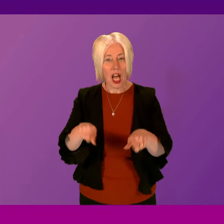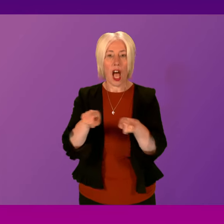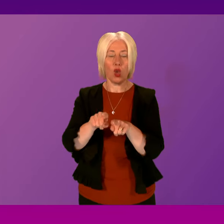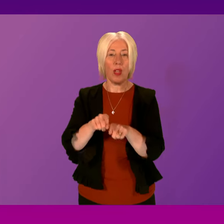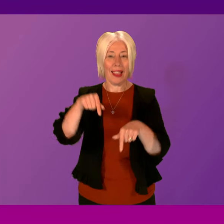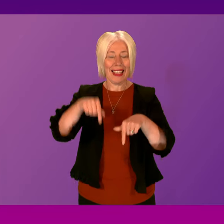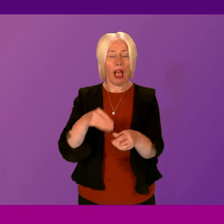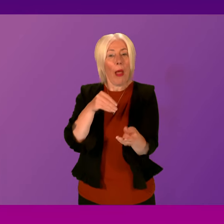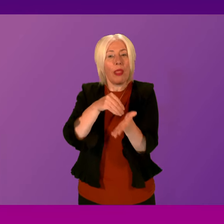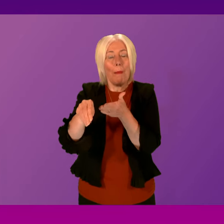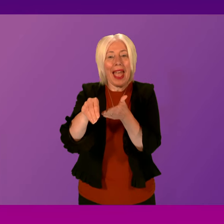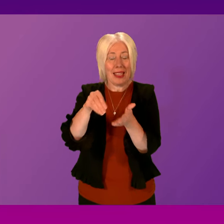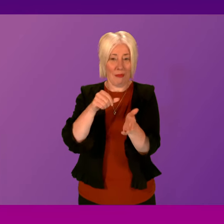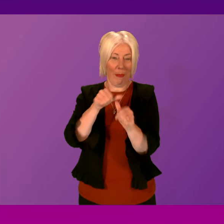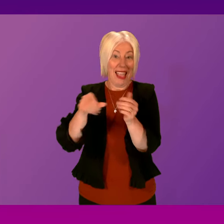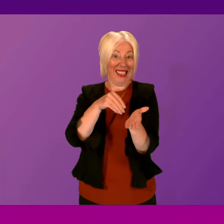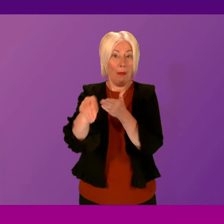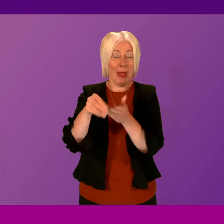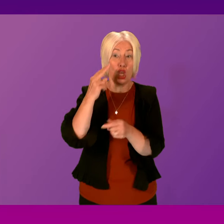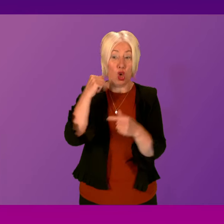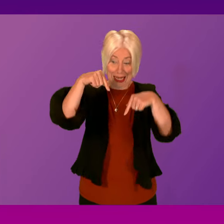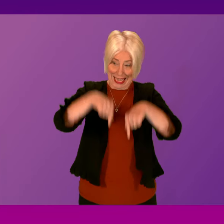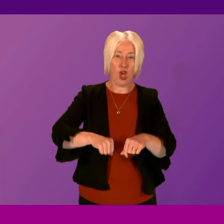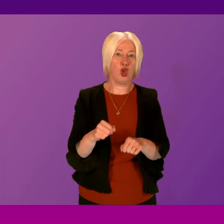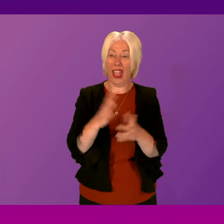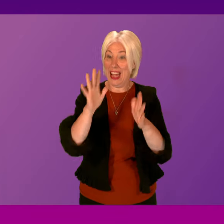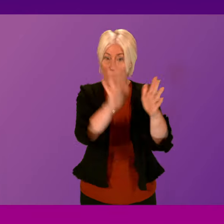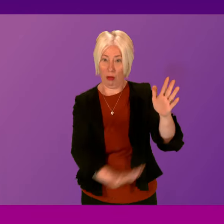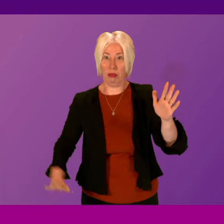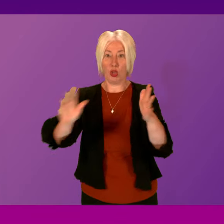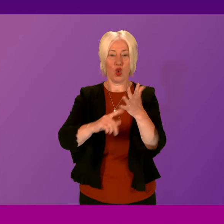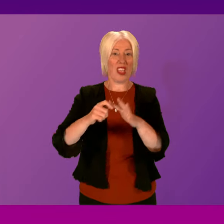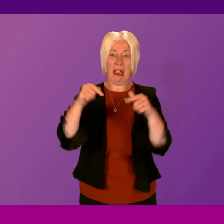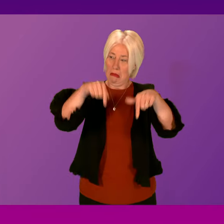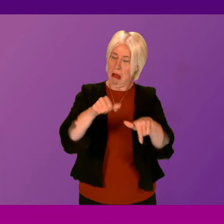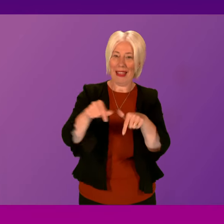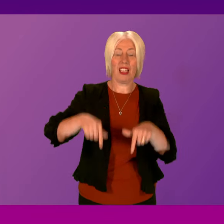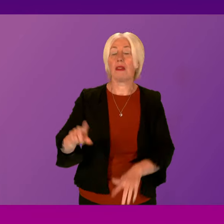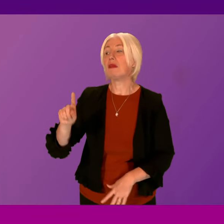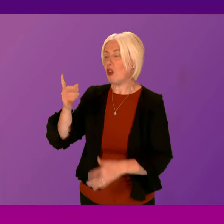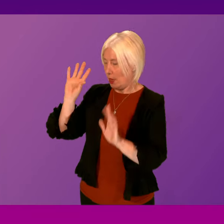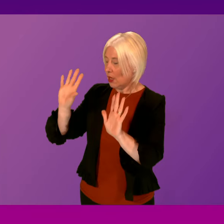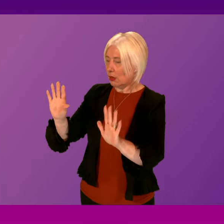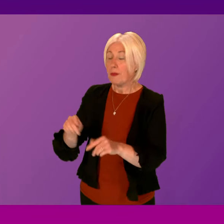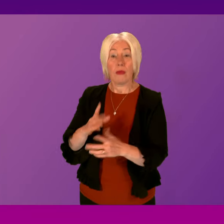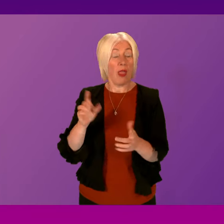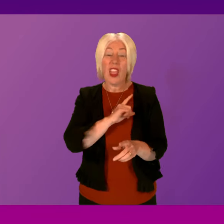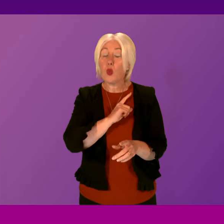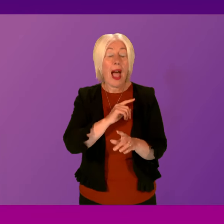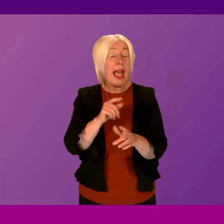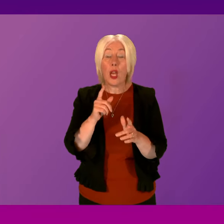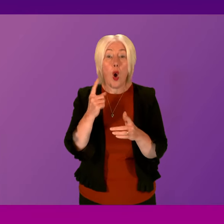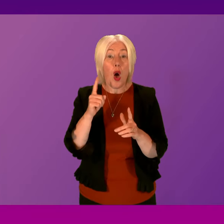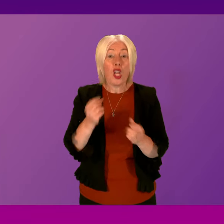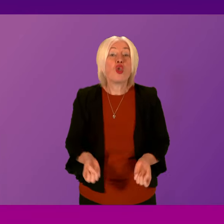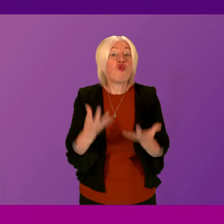the best paid nurses here in Scotland, anywhere else, compared to anywhere else in the UK. Thank you, First Minister. No wonder we haven't lost a single day